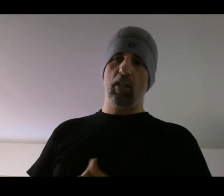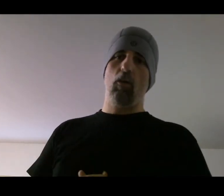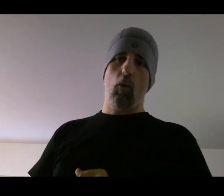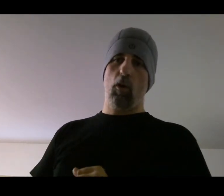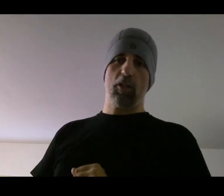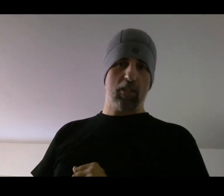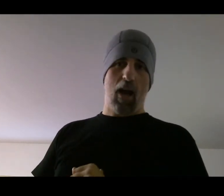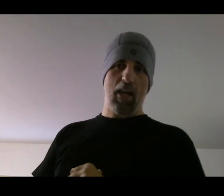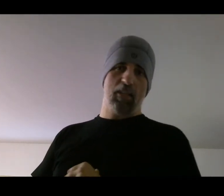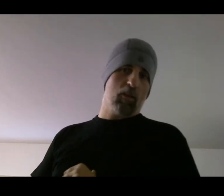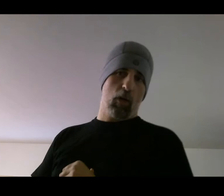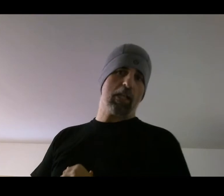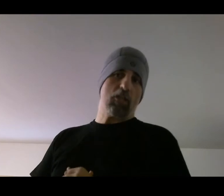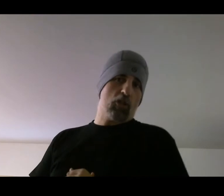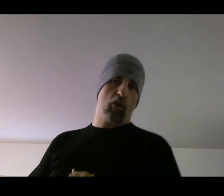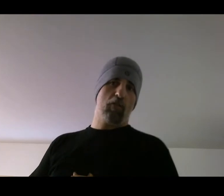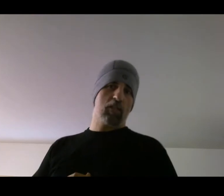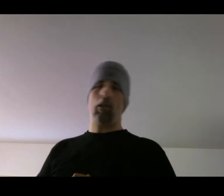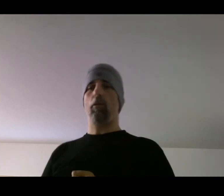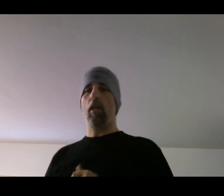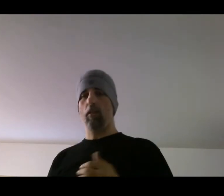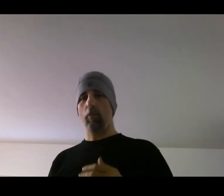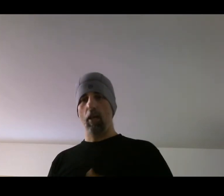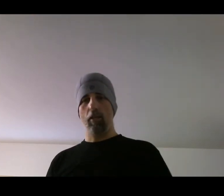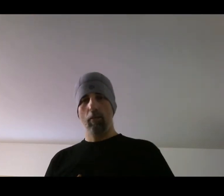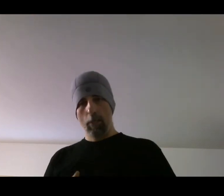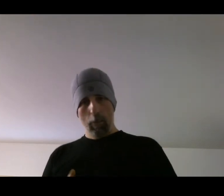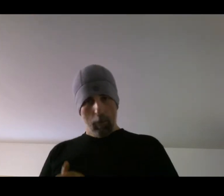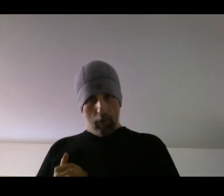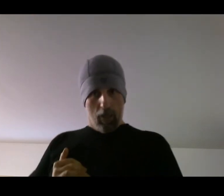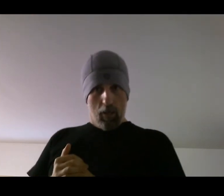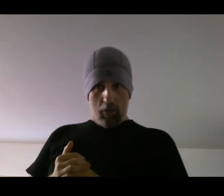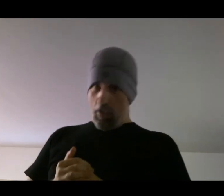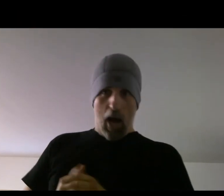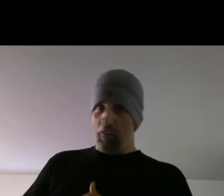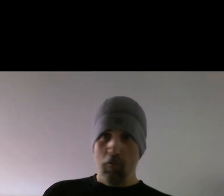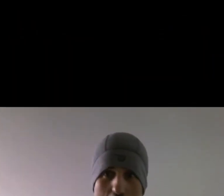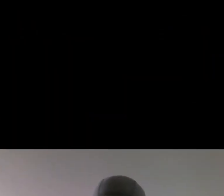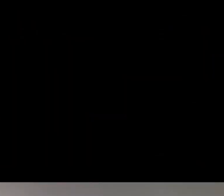or just not end it where he should have and someone ends up getting locked the fuck out.